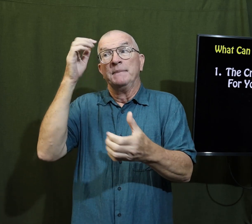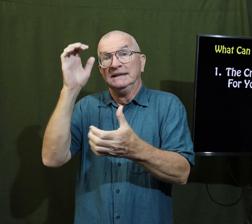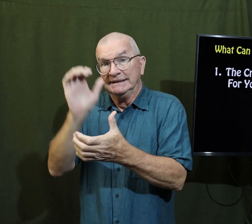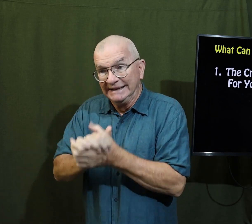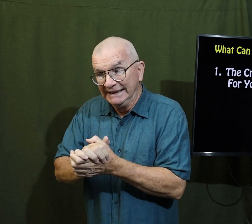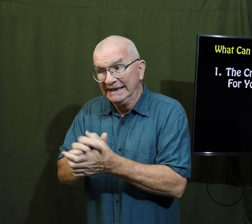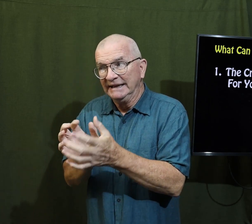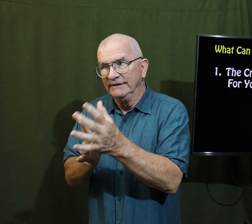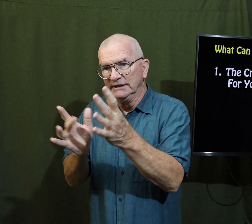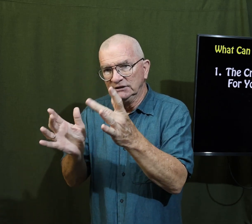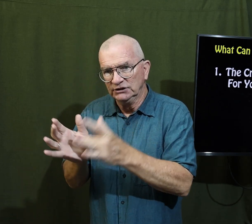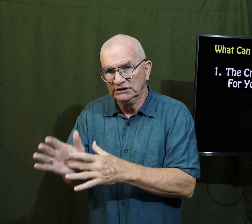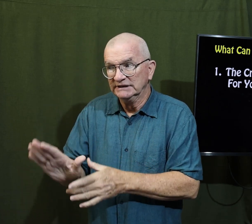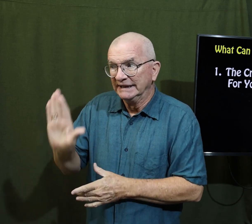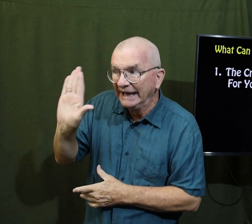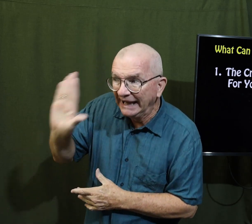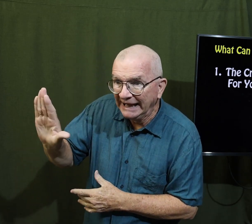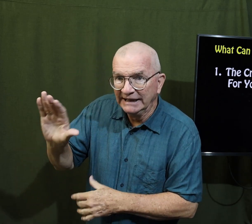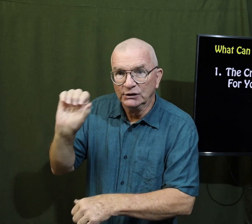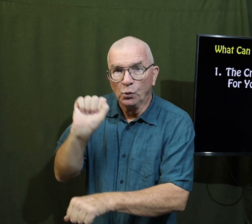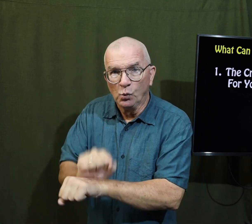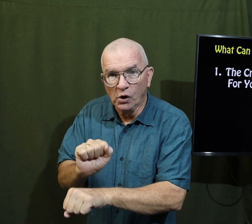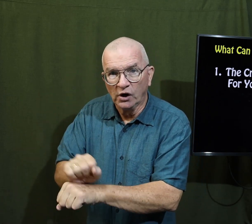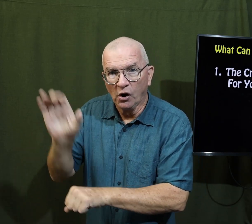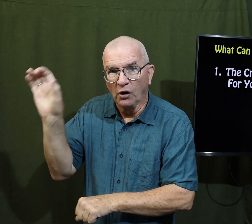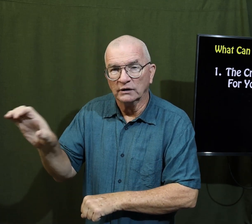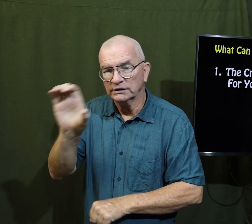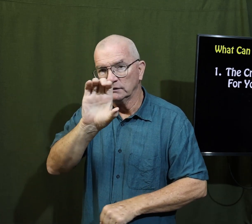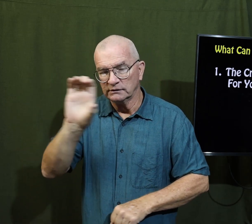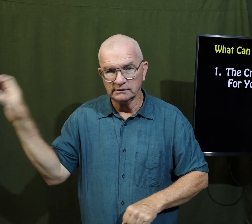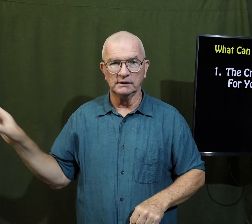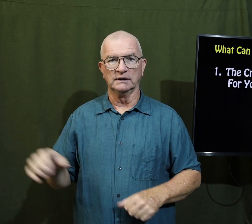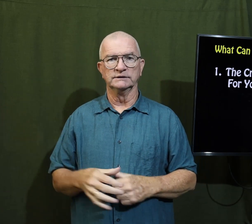to believe in Jesus his work on the cross